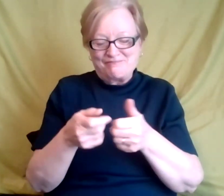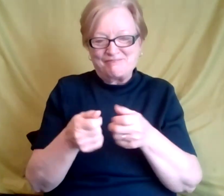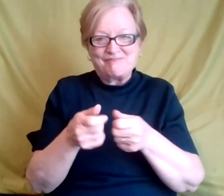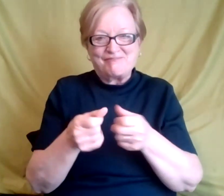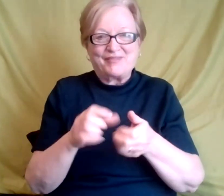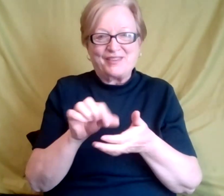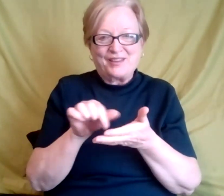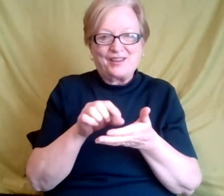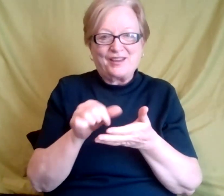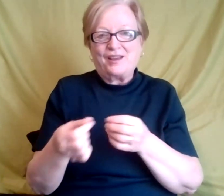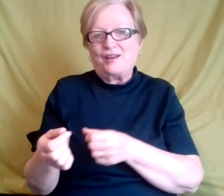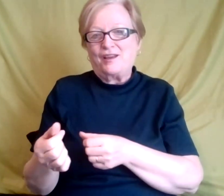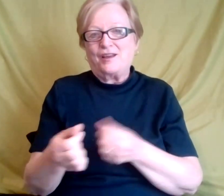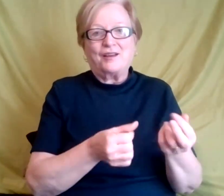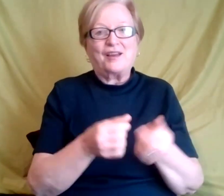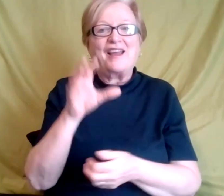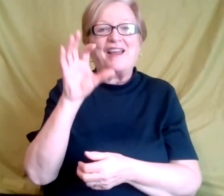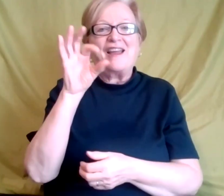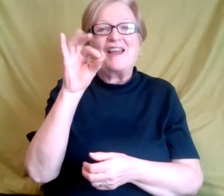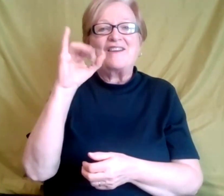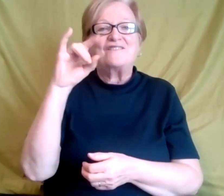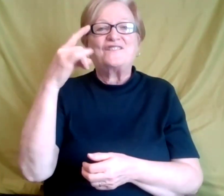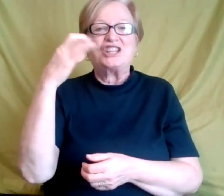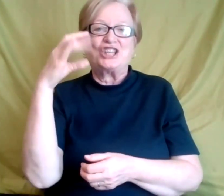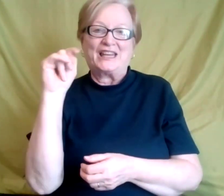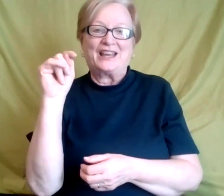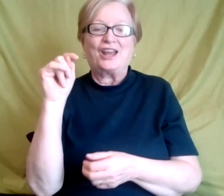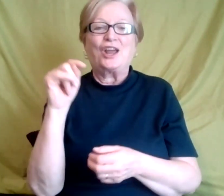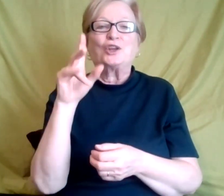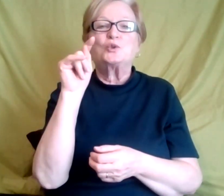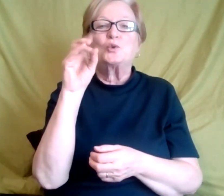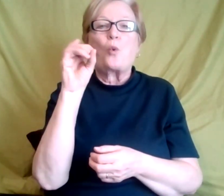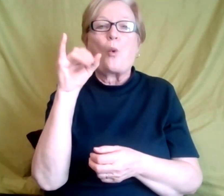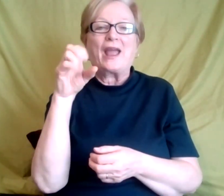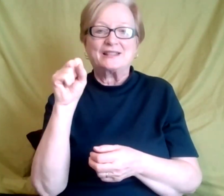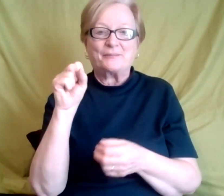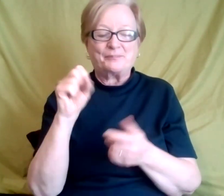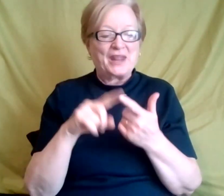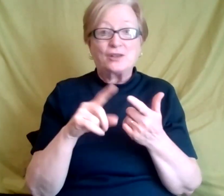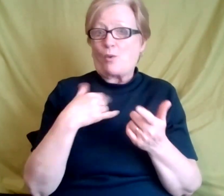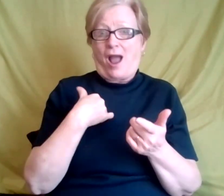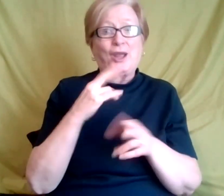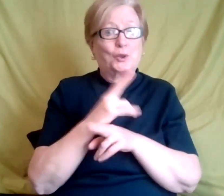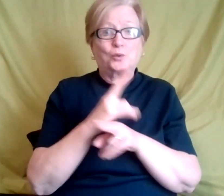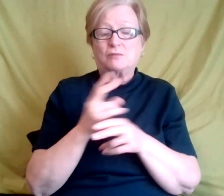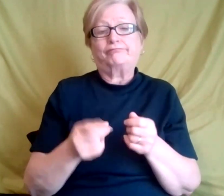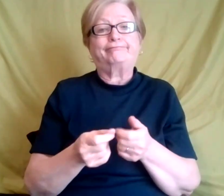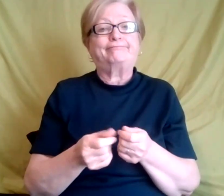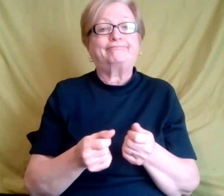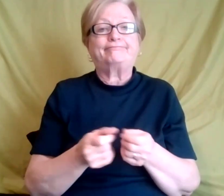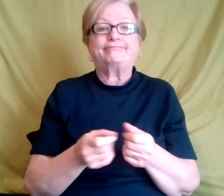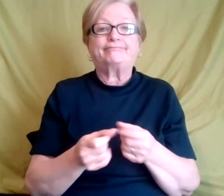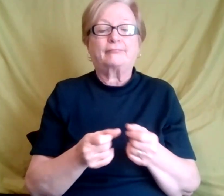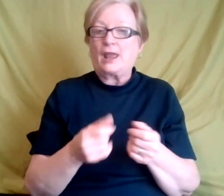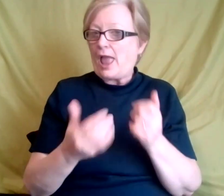it, you know, here in my space that I use. Uh, so these are just things that, um, that, that